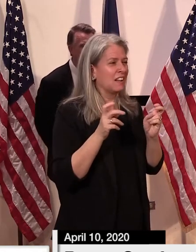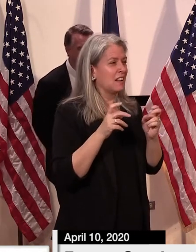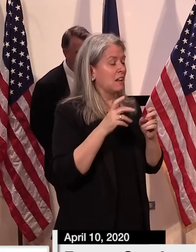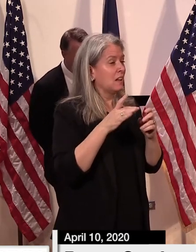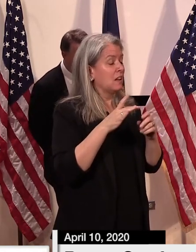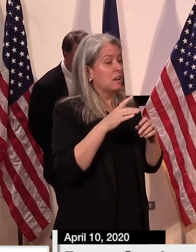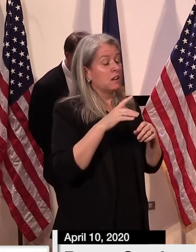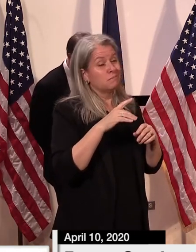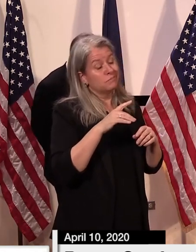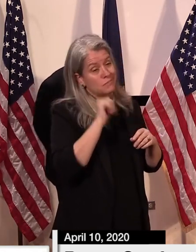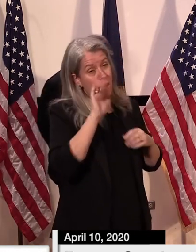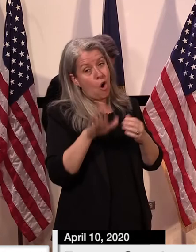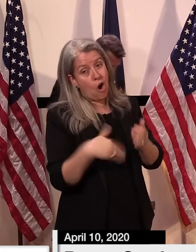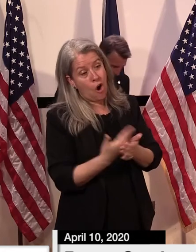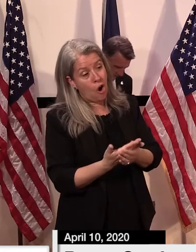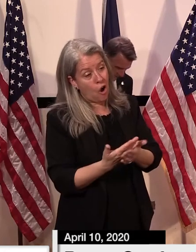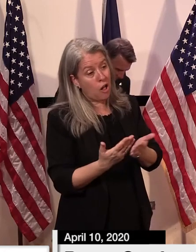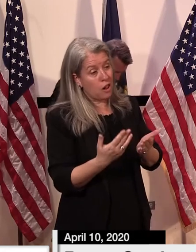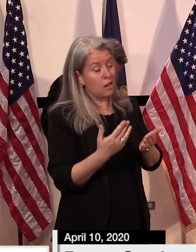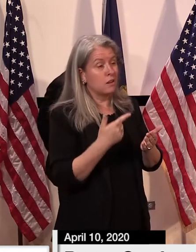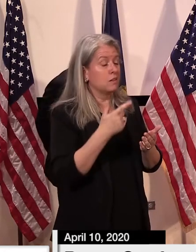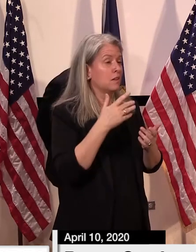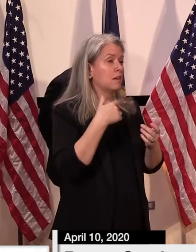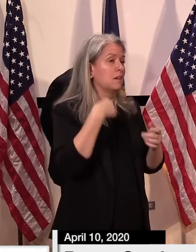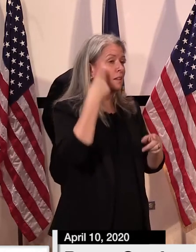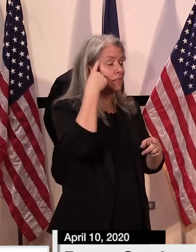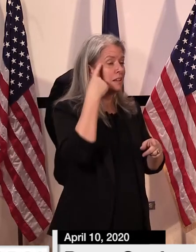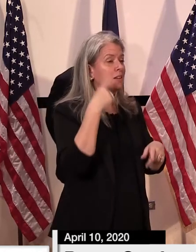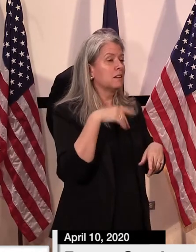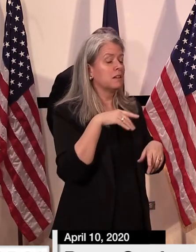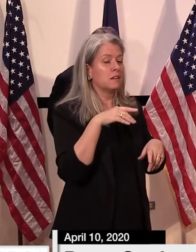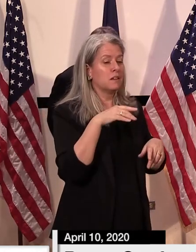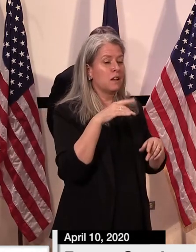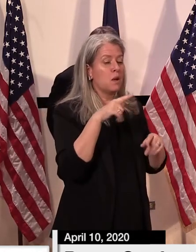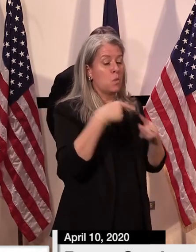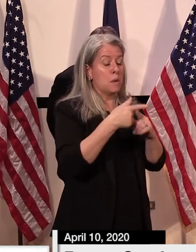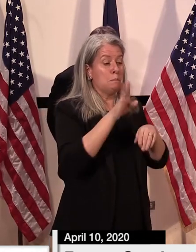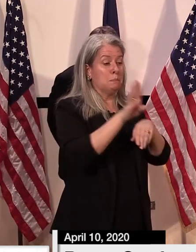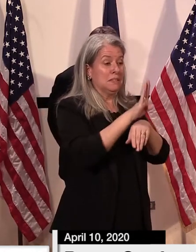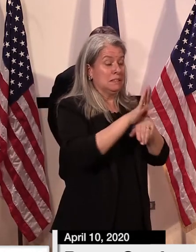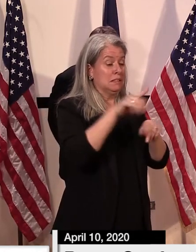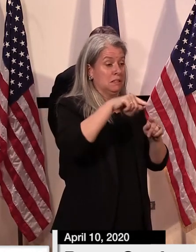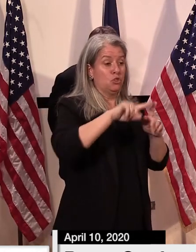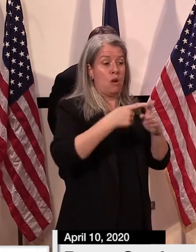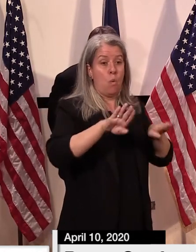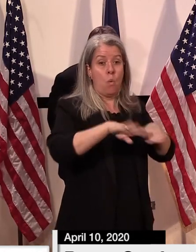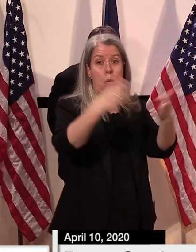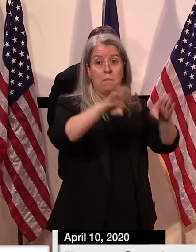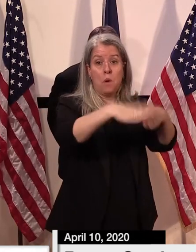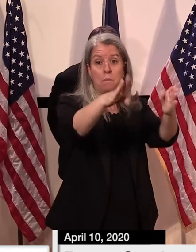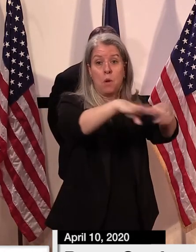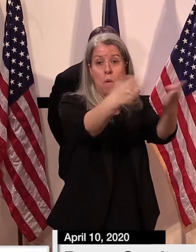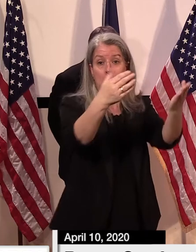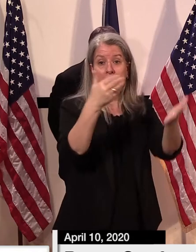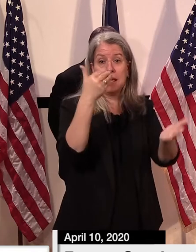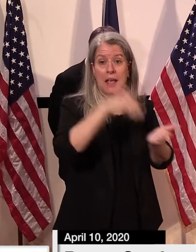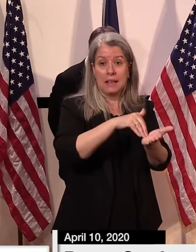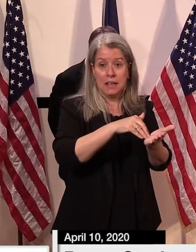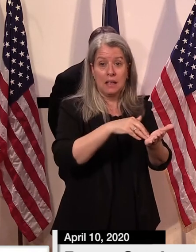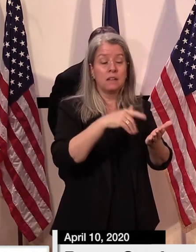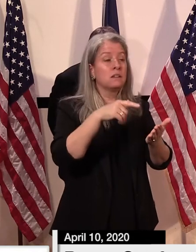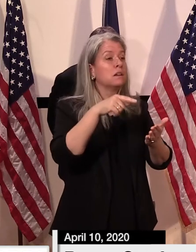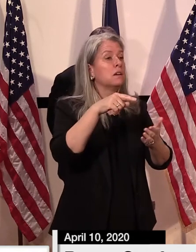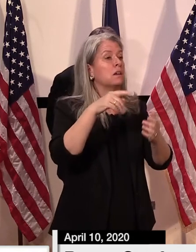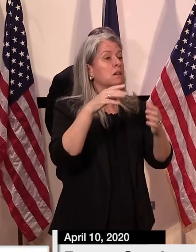for all uh and so um i think we will see once businesses begin to reopen and and bring staff back to